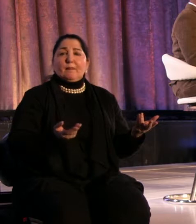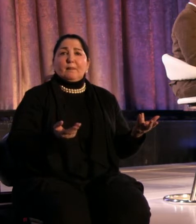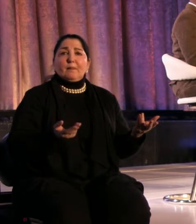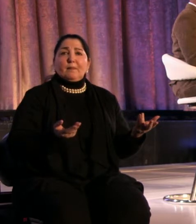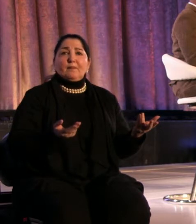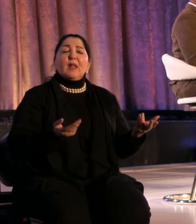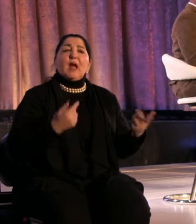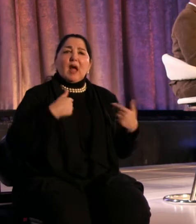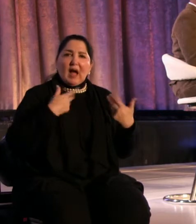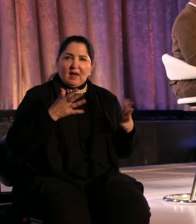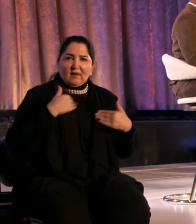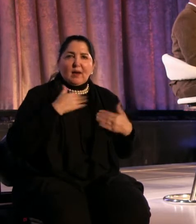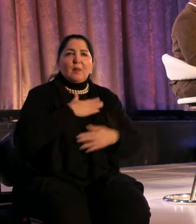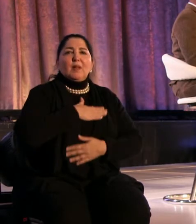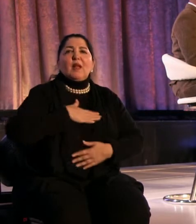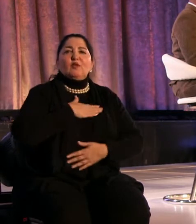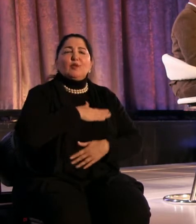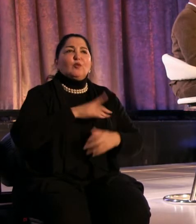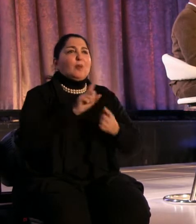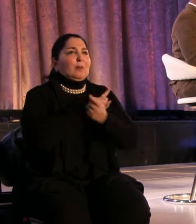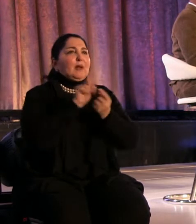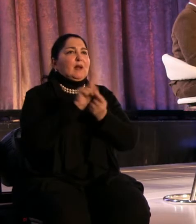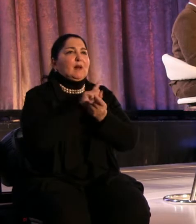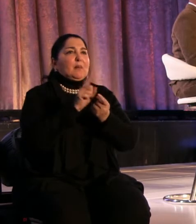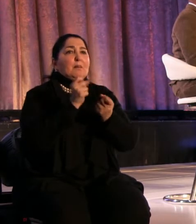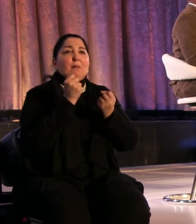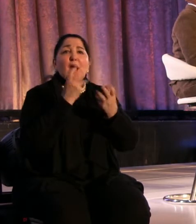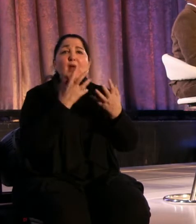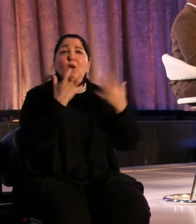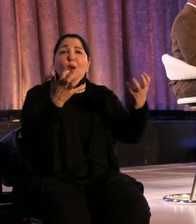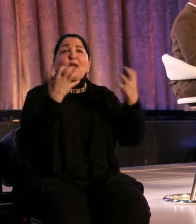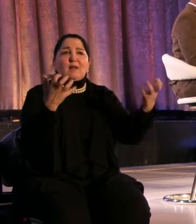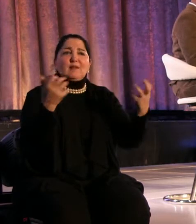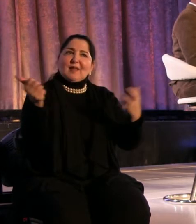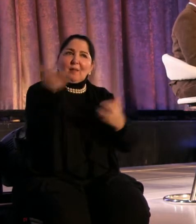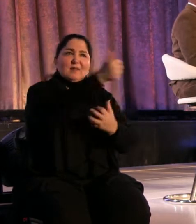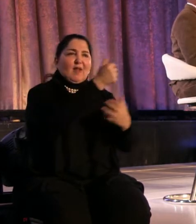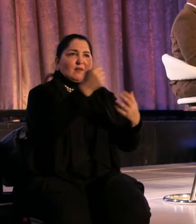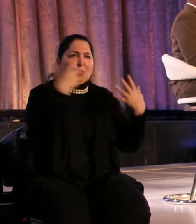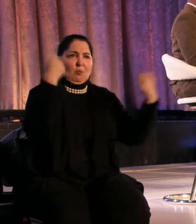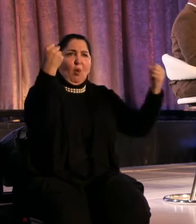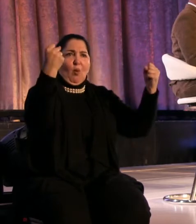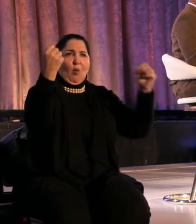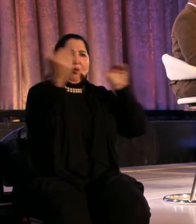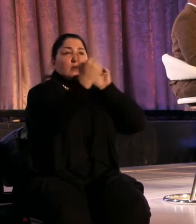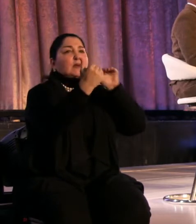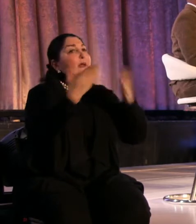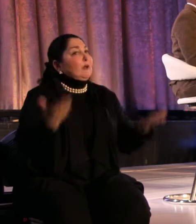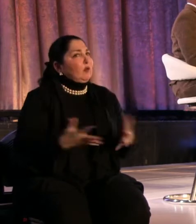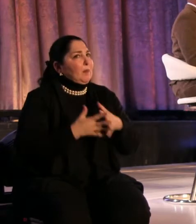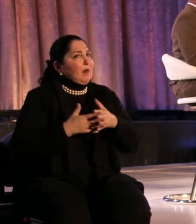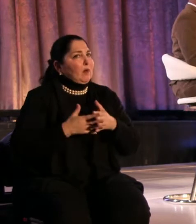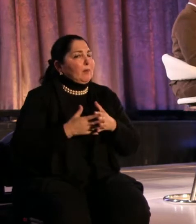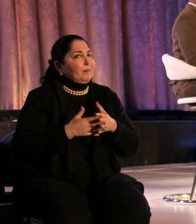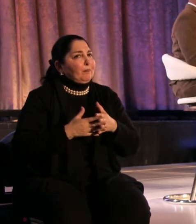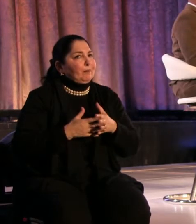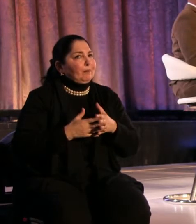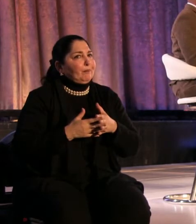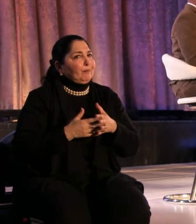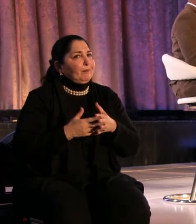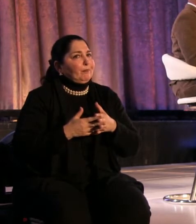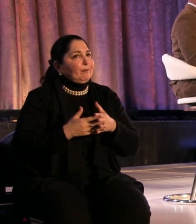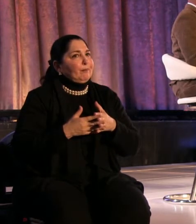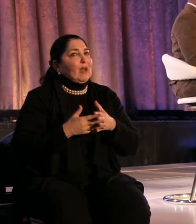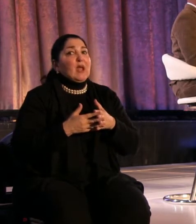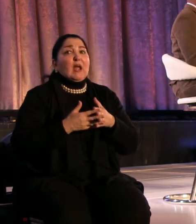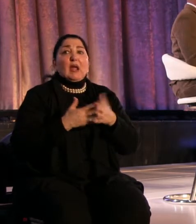I've had the pleasure of meeting a lot of bold audiences in America, in groups of card-carrying